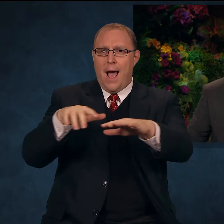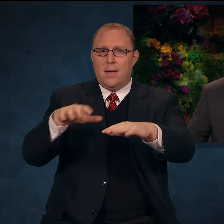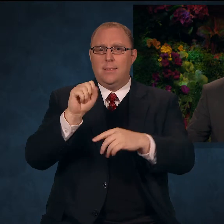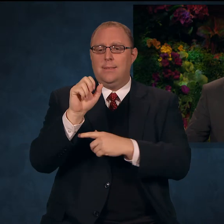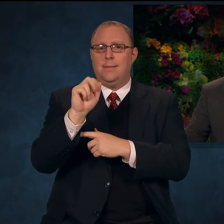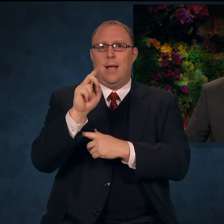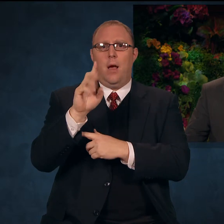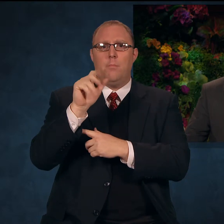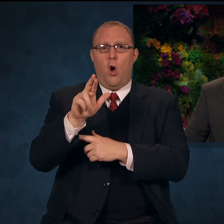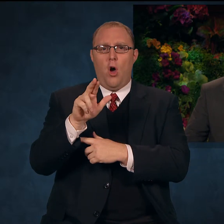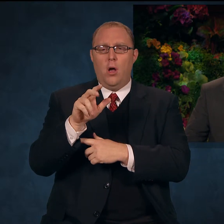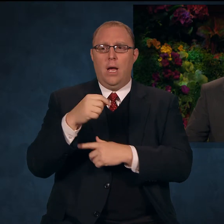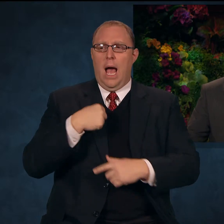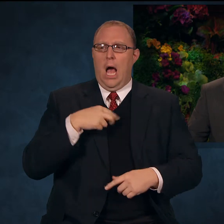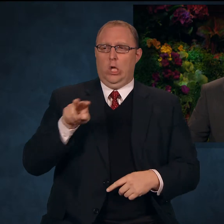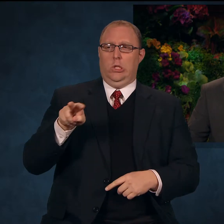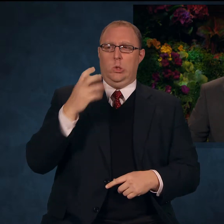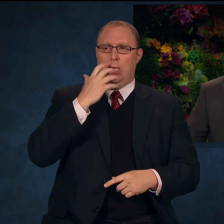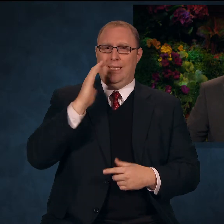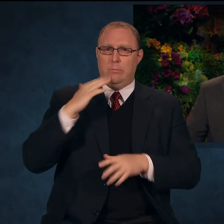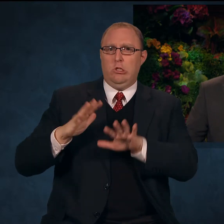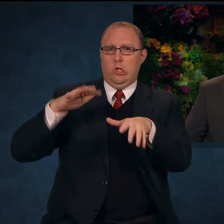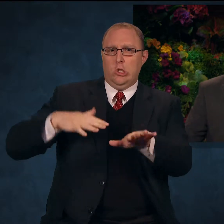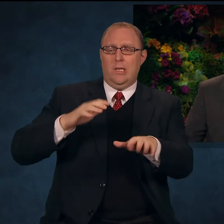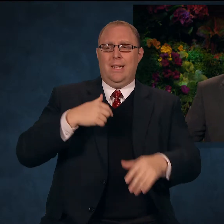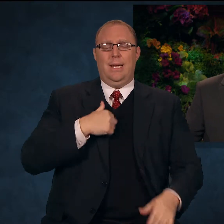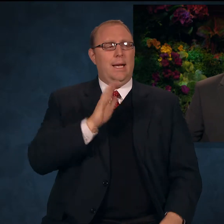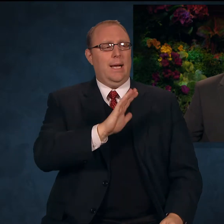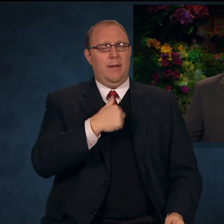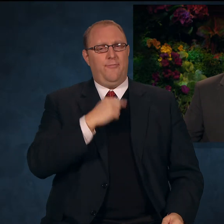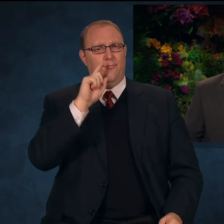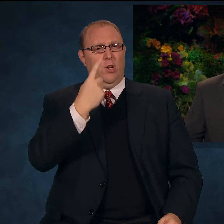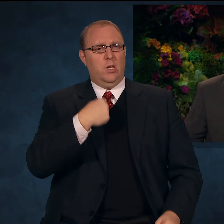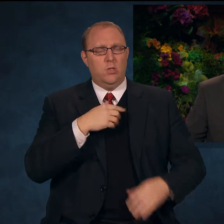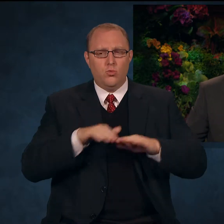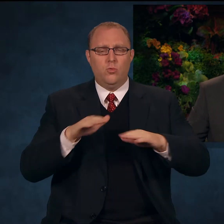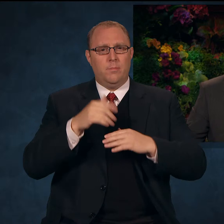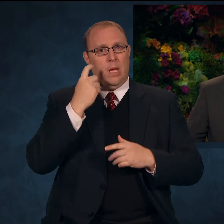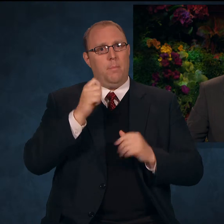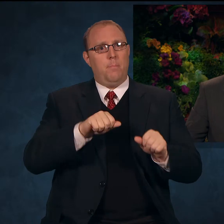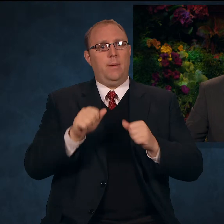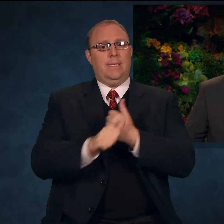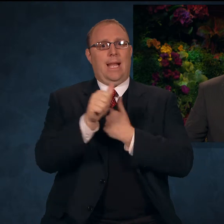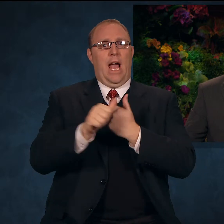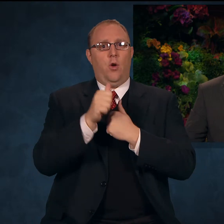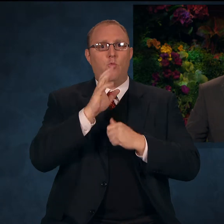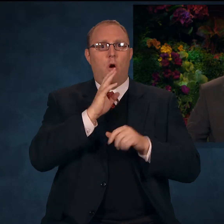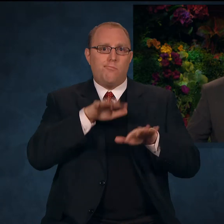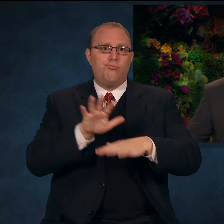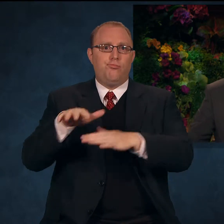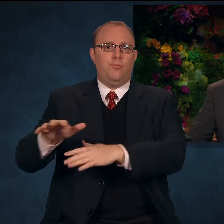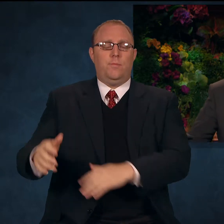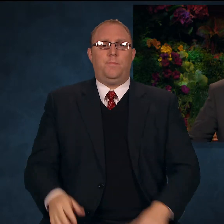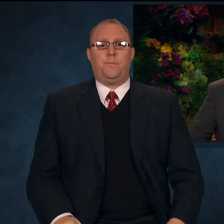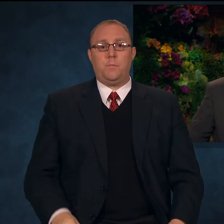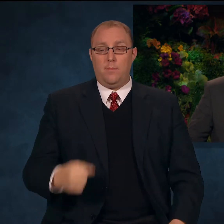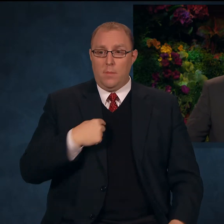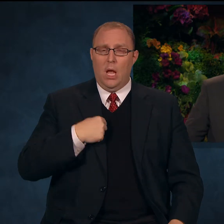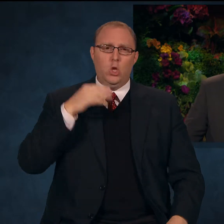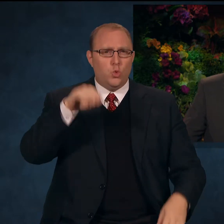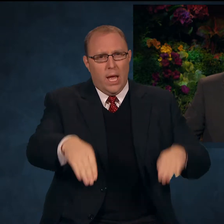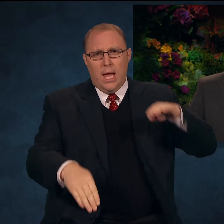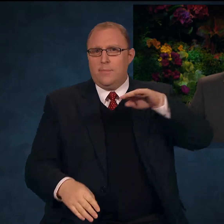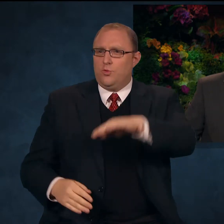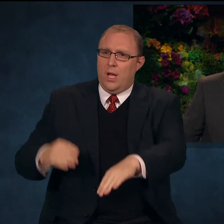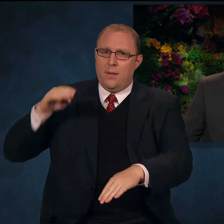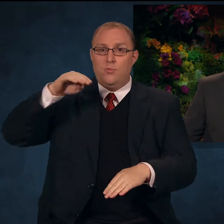the choppy water, I told her that I would go first, thinking there might be dangerous currents. After swimming a short while, I called to